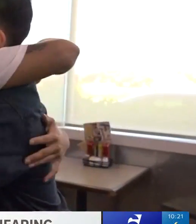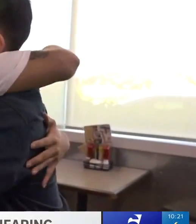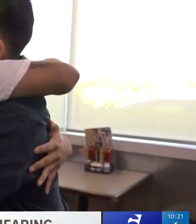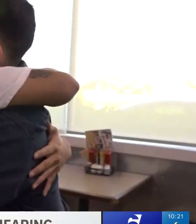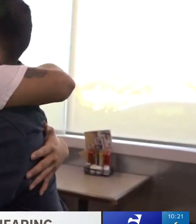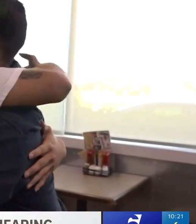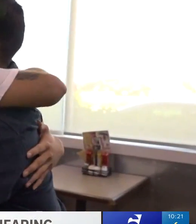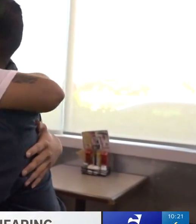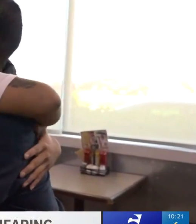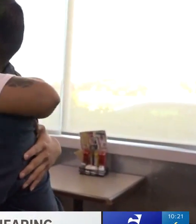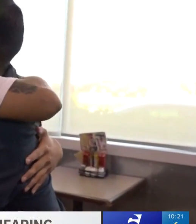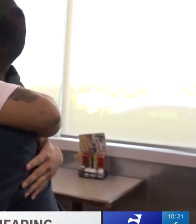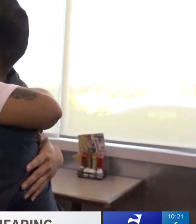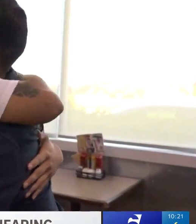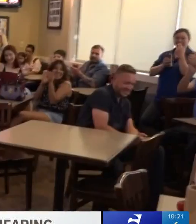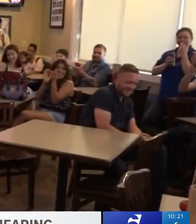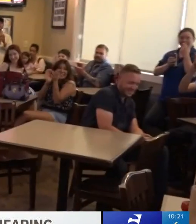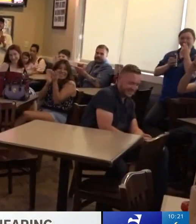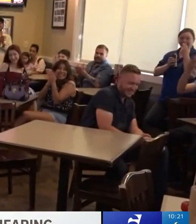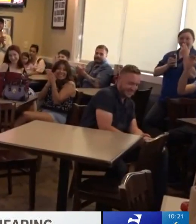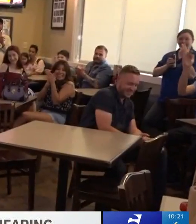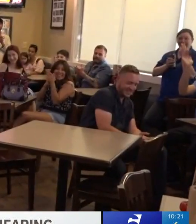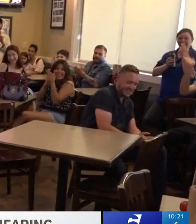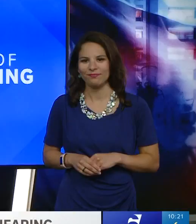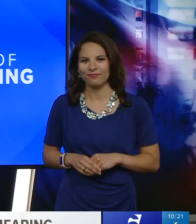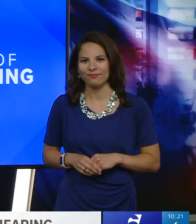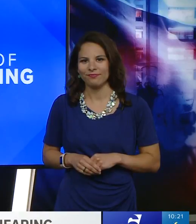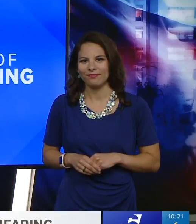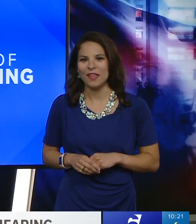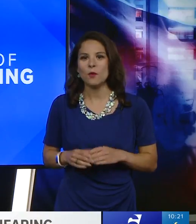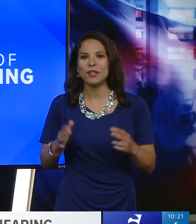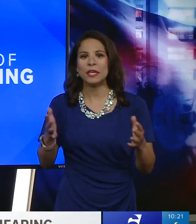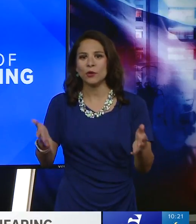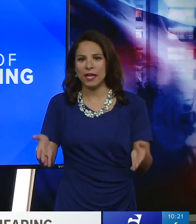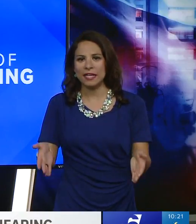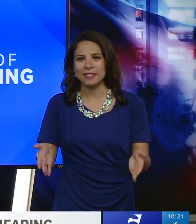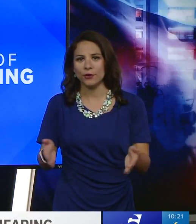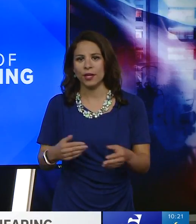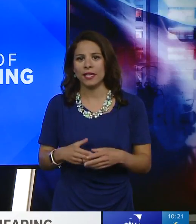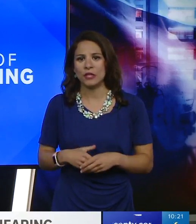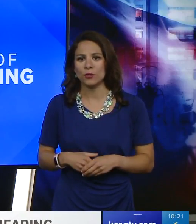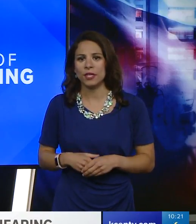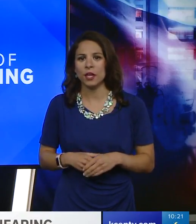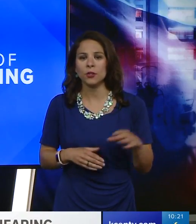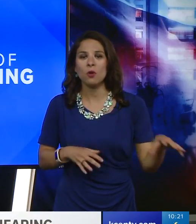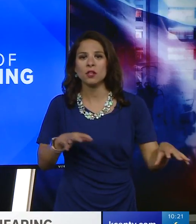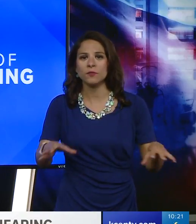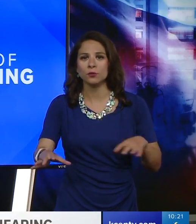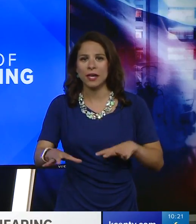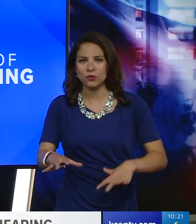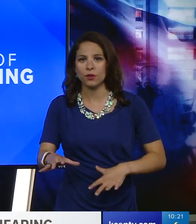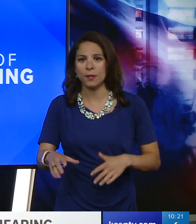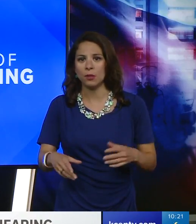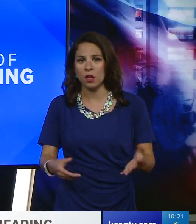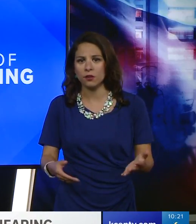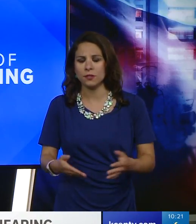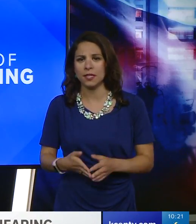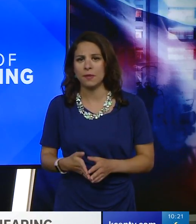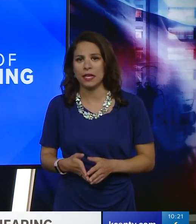support and love from his Pluckers family. Now with hearing aids, Darian can train in other parts of the restaurant at Pluckers, like being